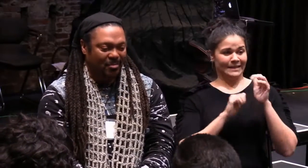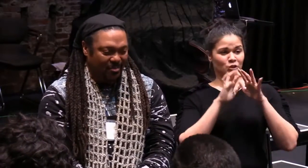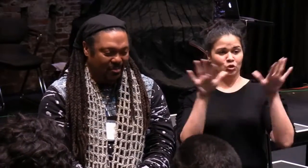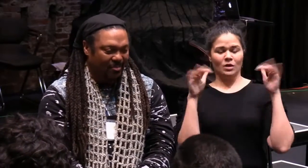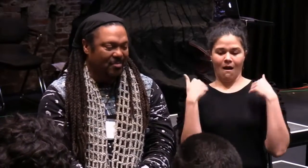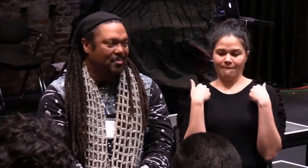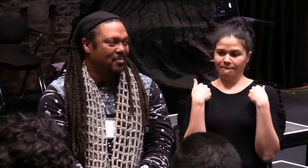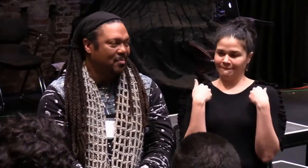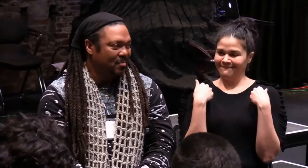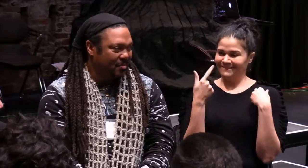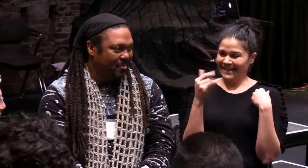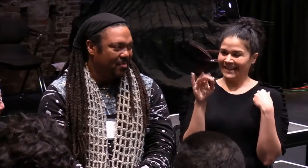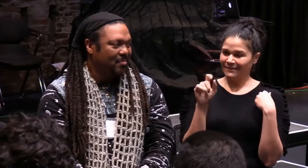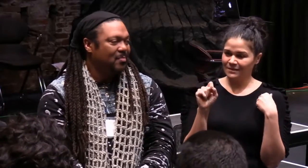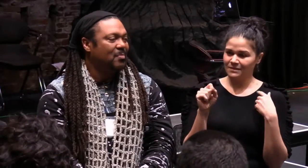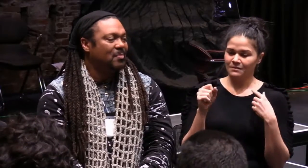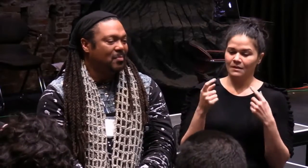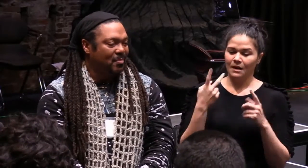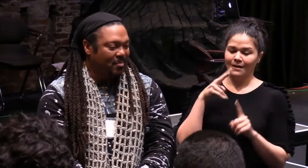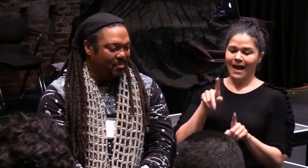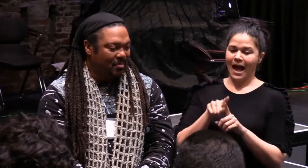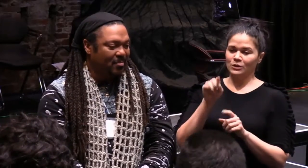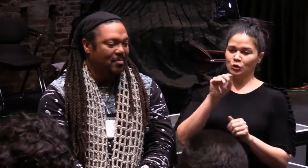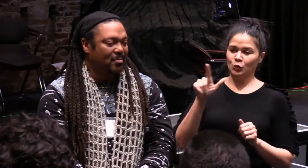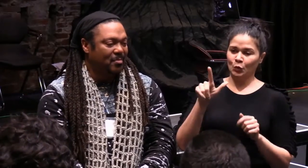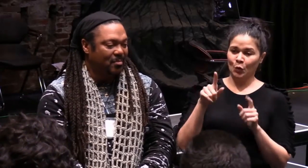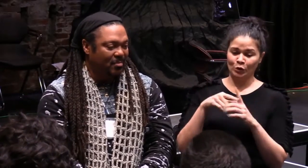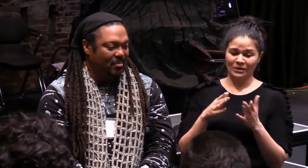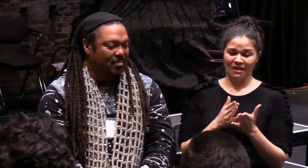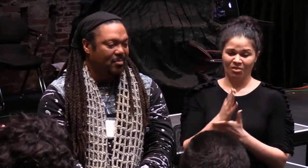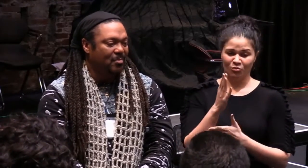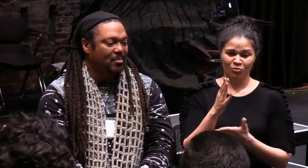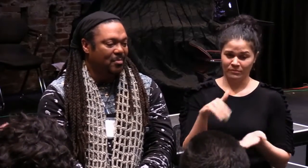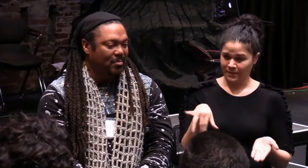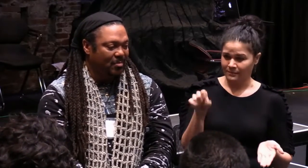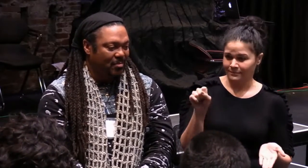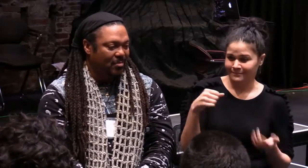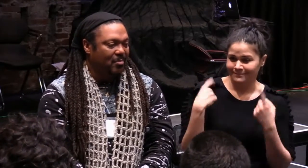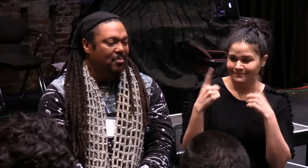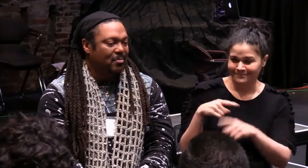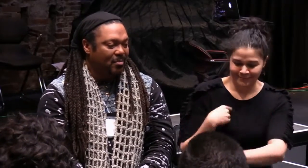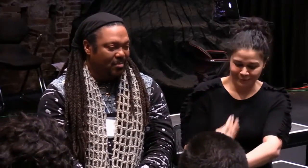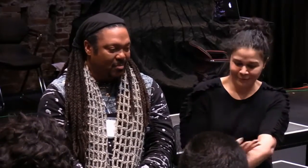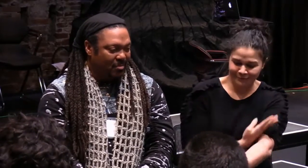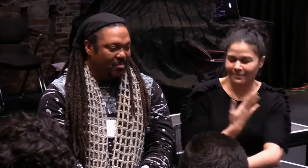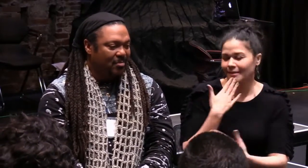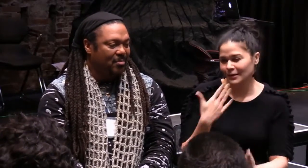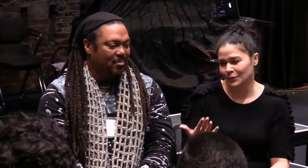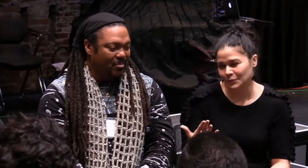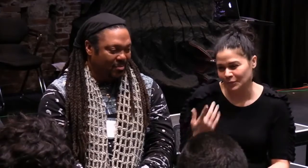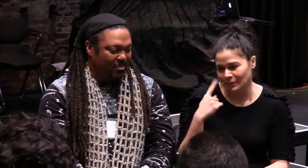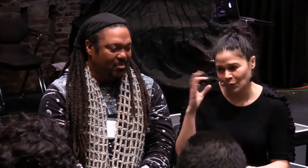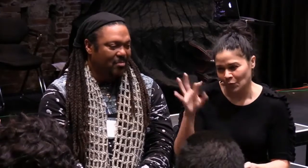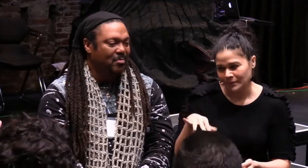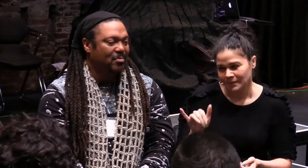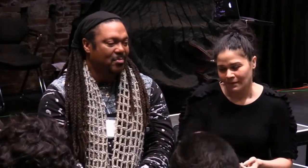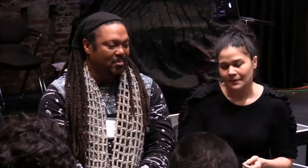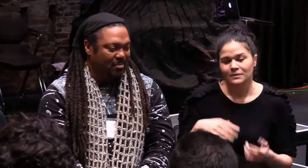that we each bring. We each bring our gifts and to use the tools to help us